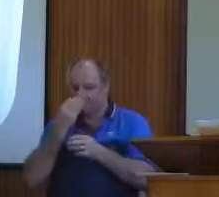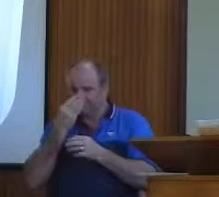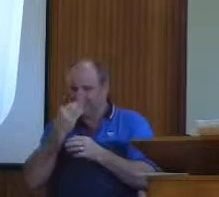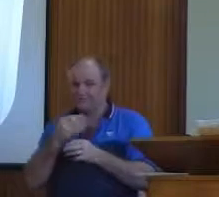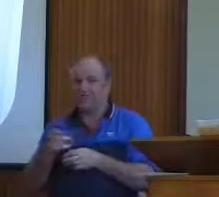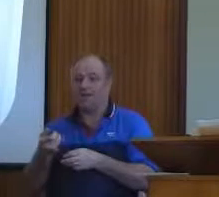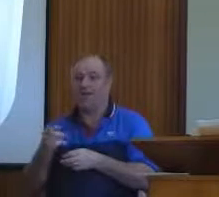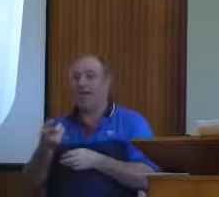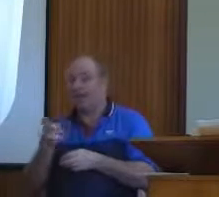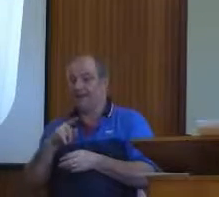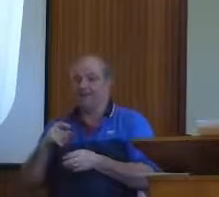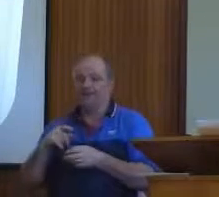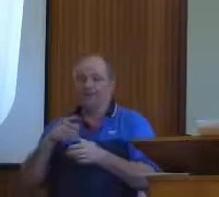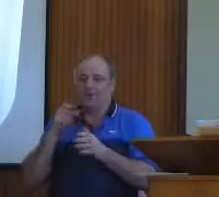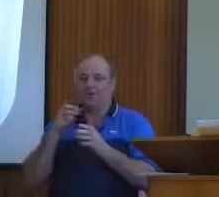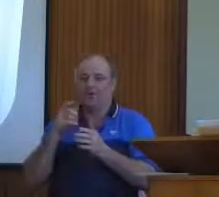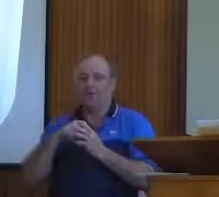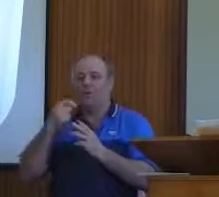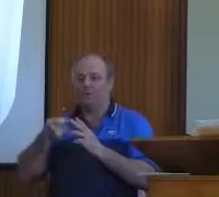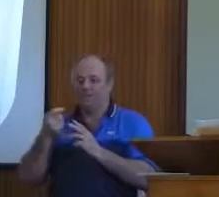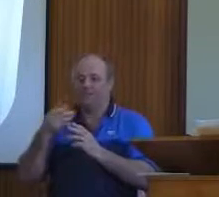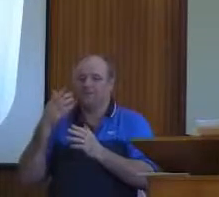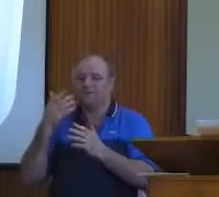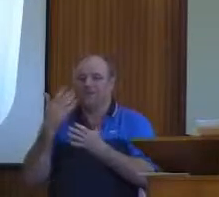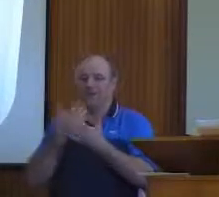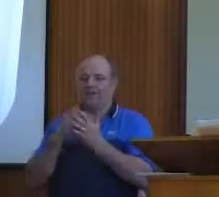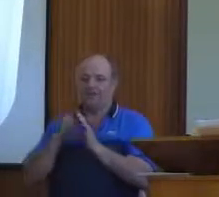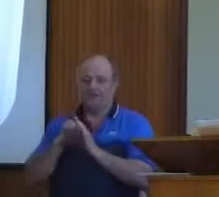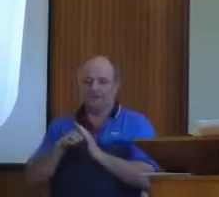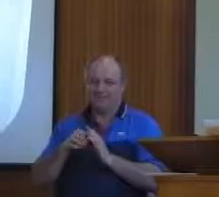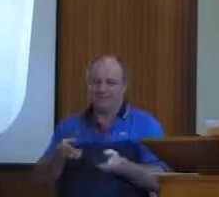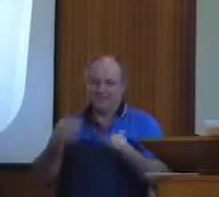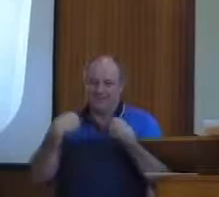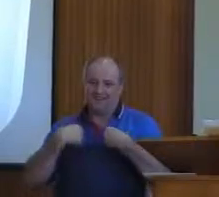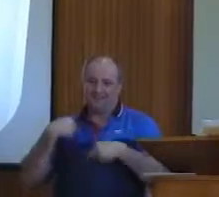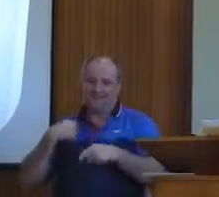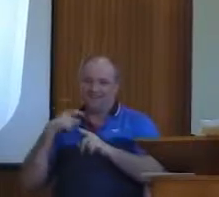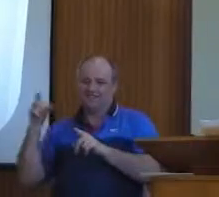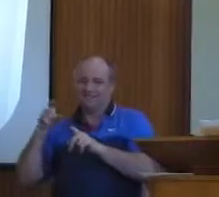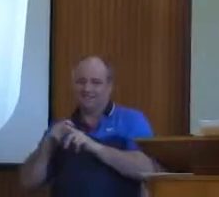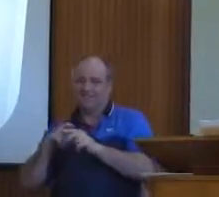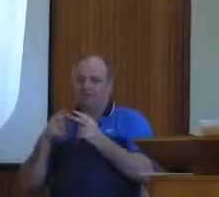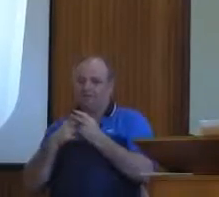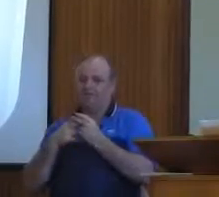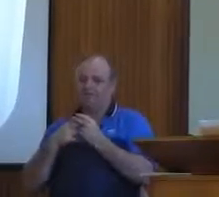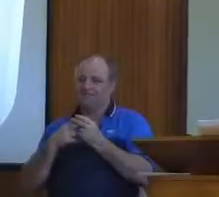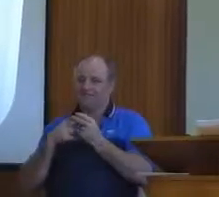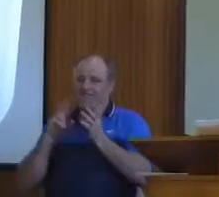But in the meantime, I don't mind staying here and doing battle with them. Now Paul has said,